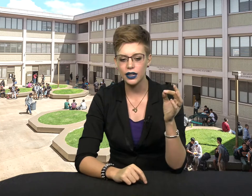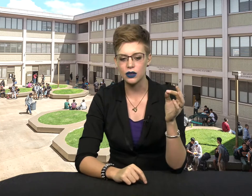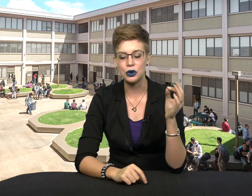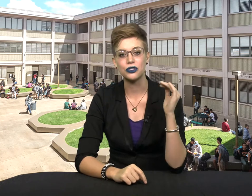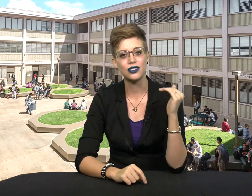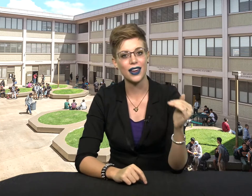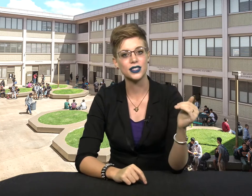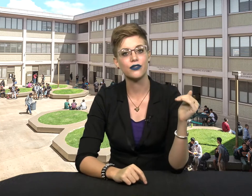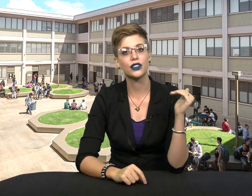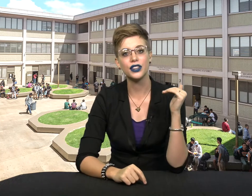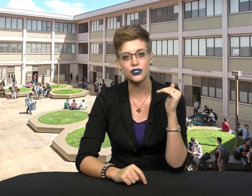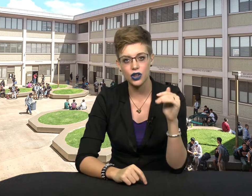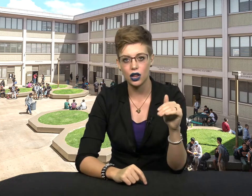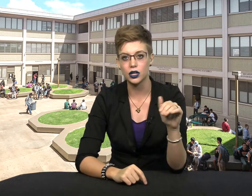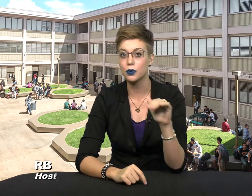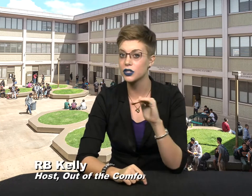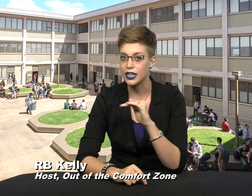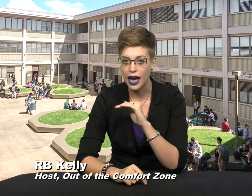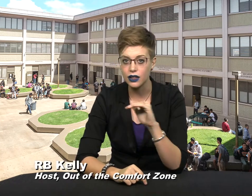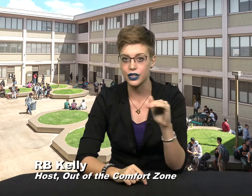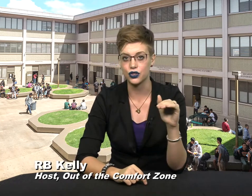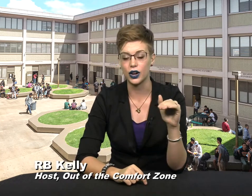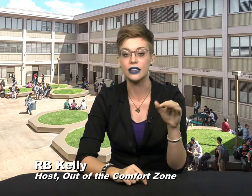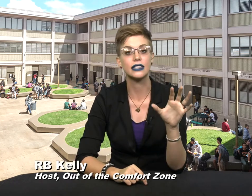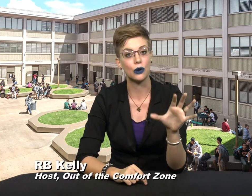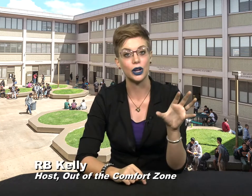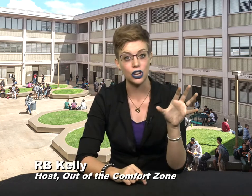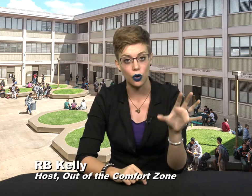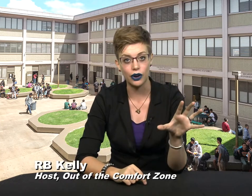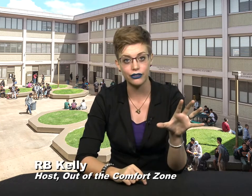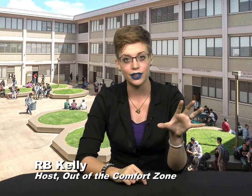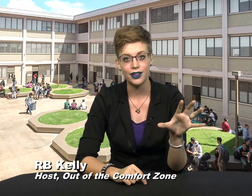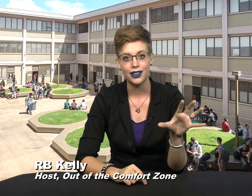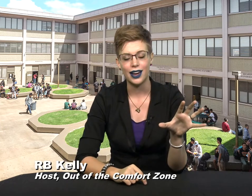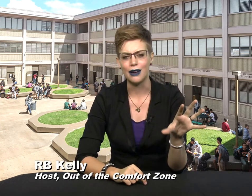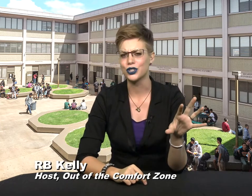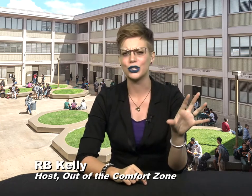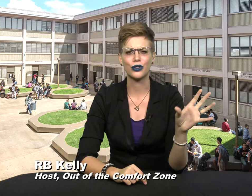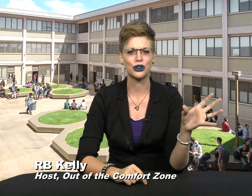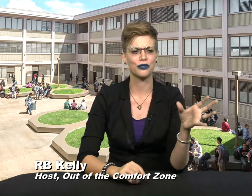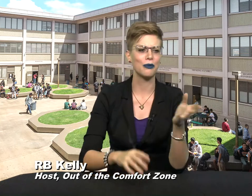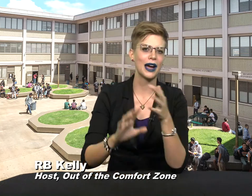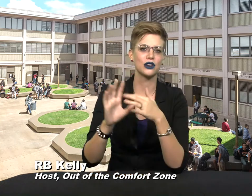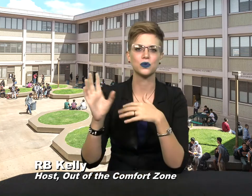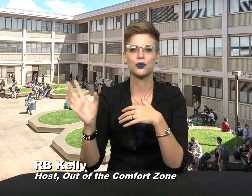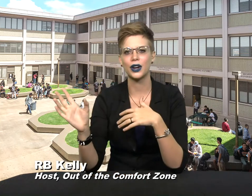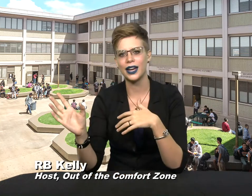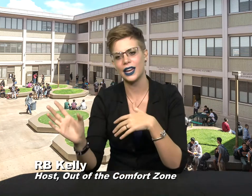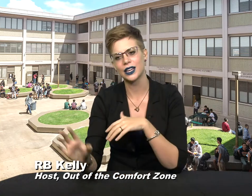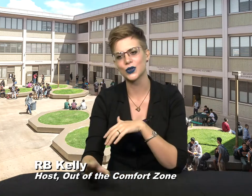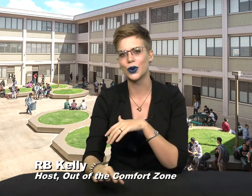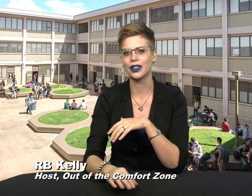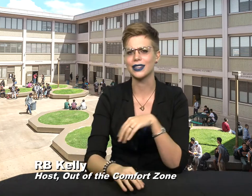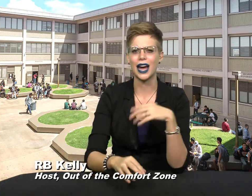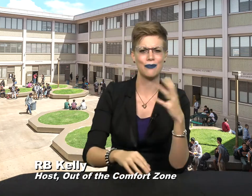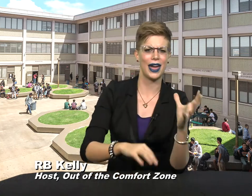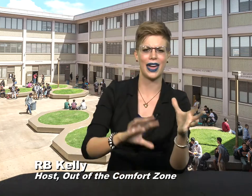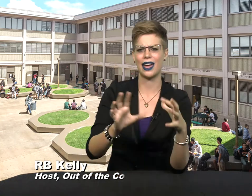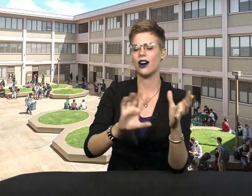the most scientifically solid personality traits that we know of. I'm sure you've heard of Myers-Briggs or like type A, all